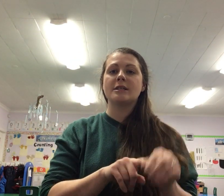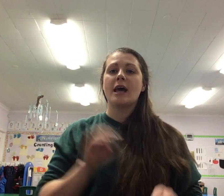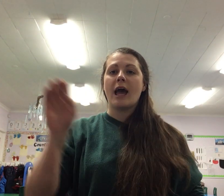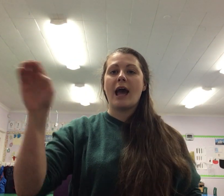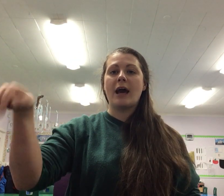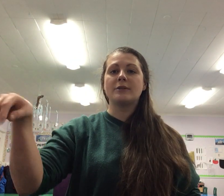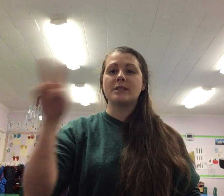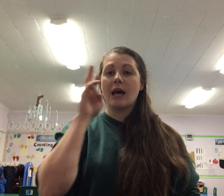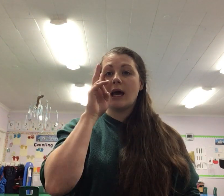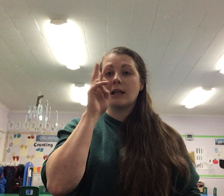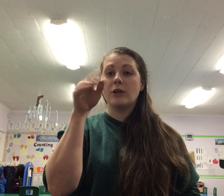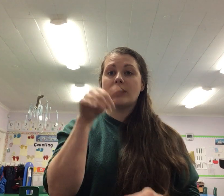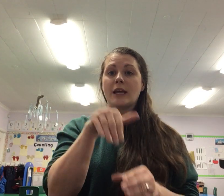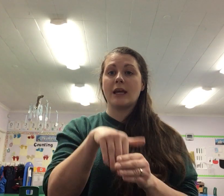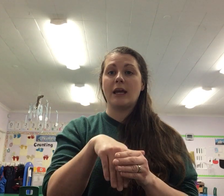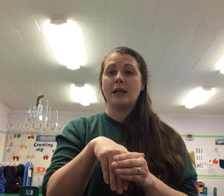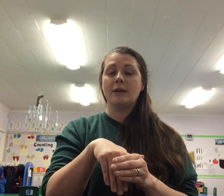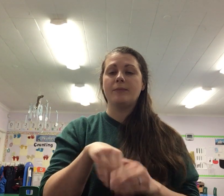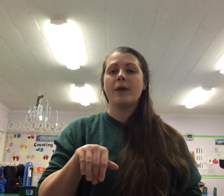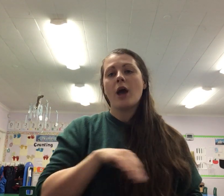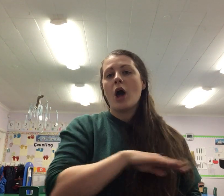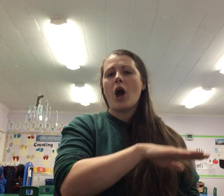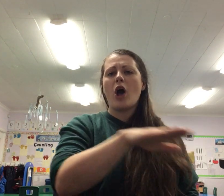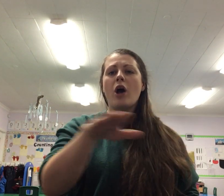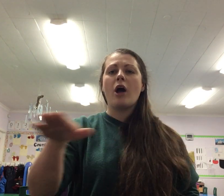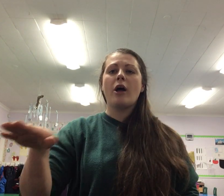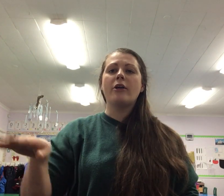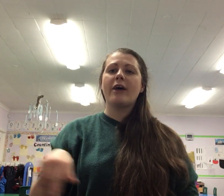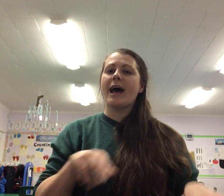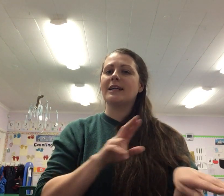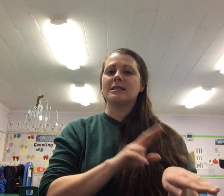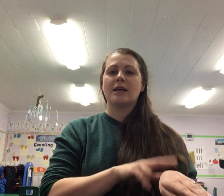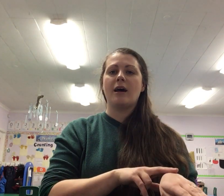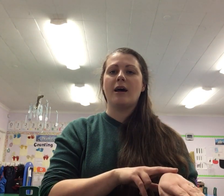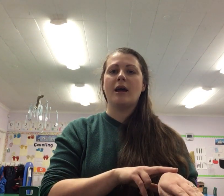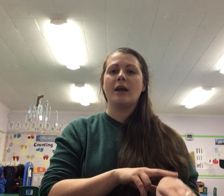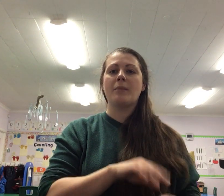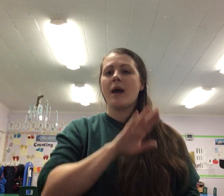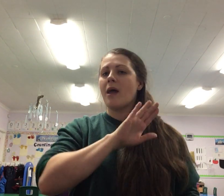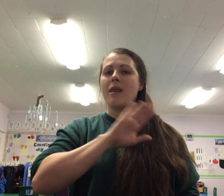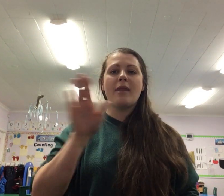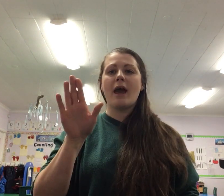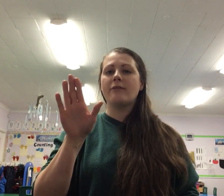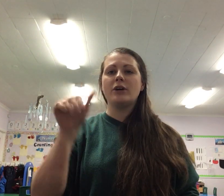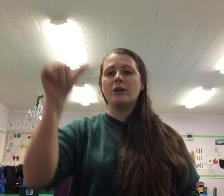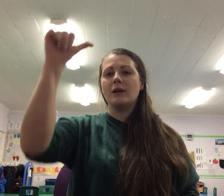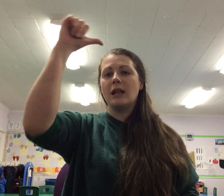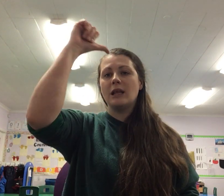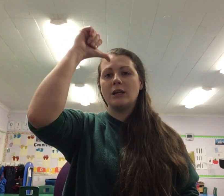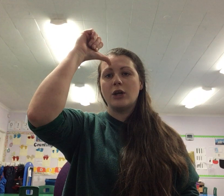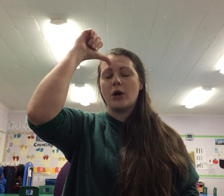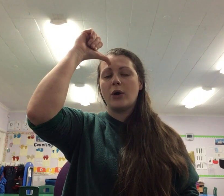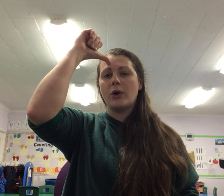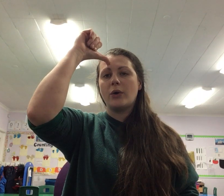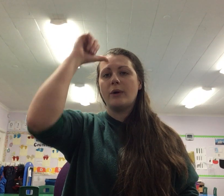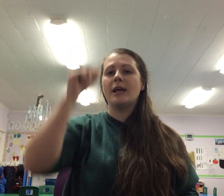outside looking in, all that time, never really knowing